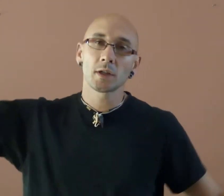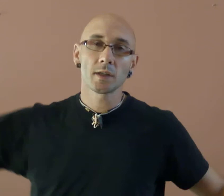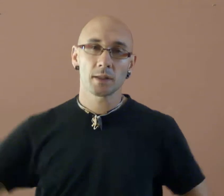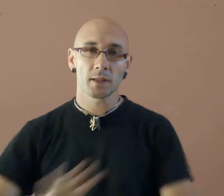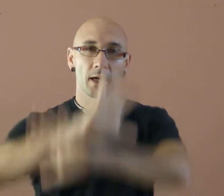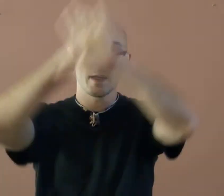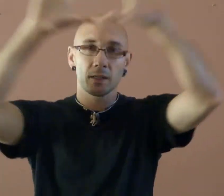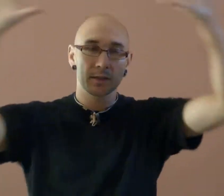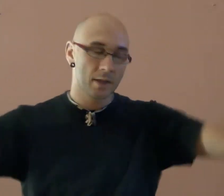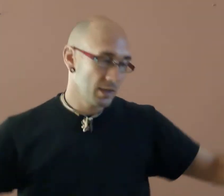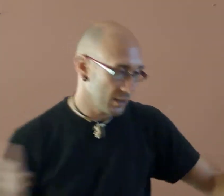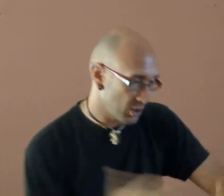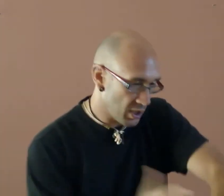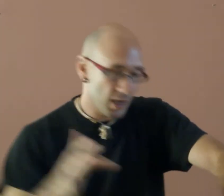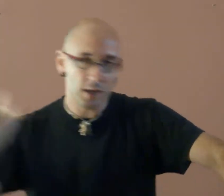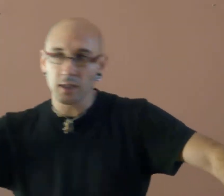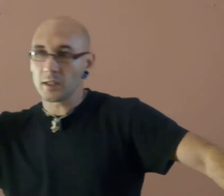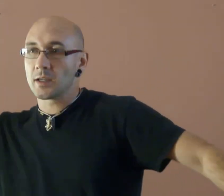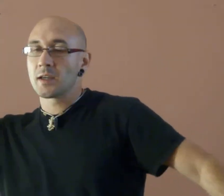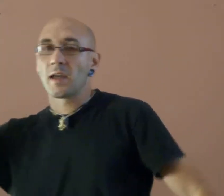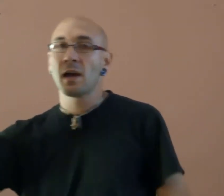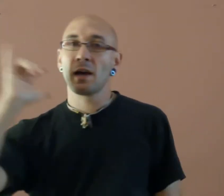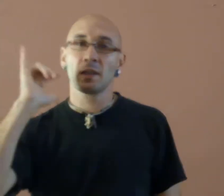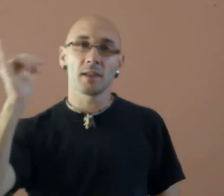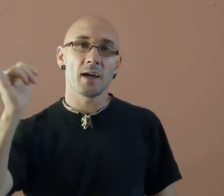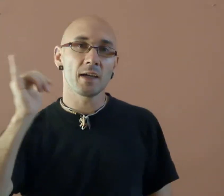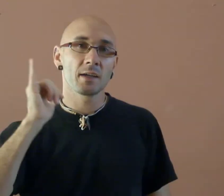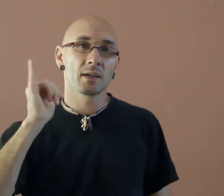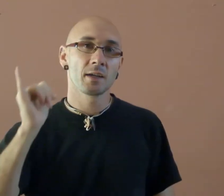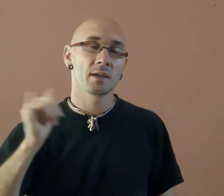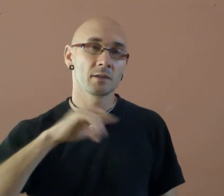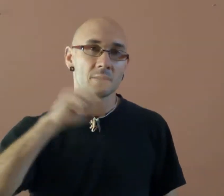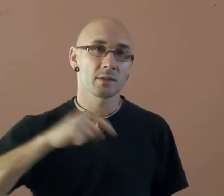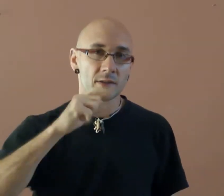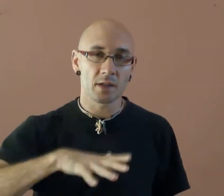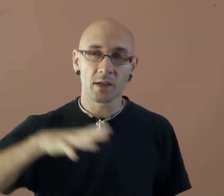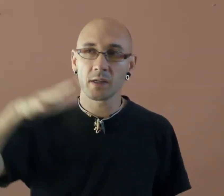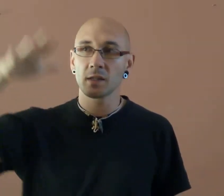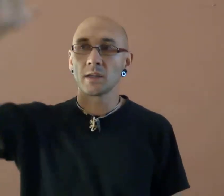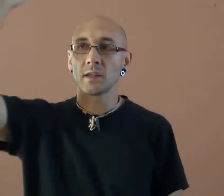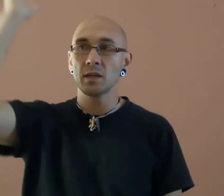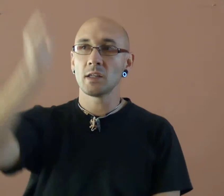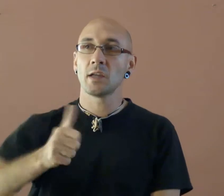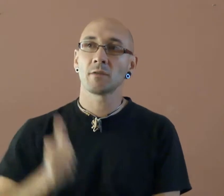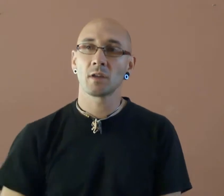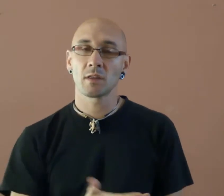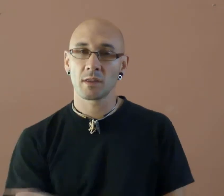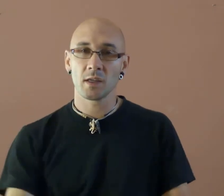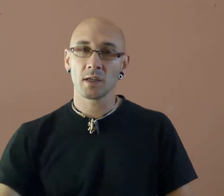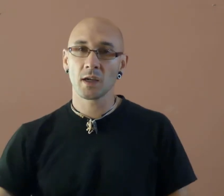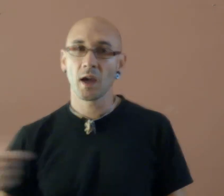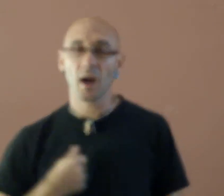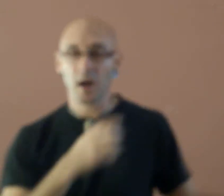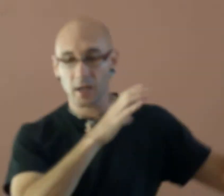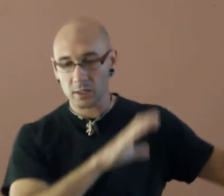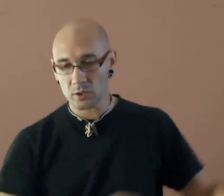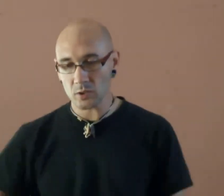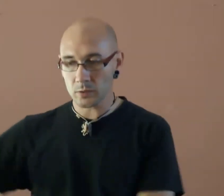light is shining like the sun in everything I do.